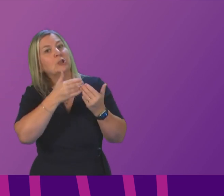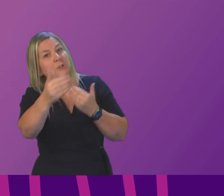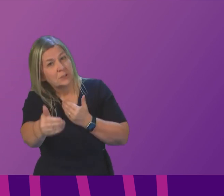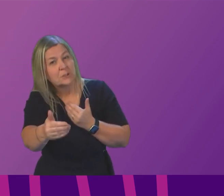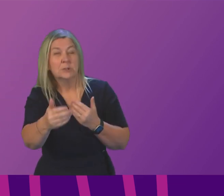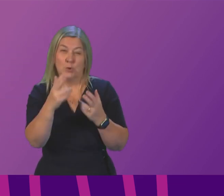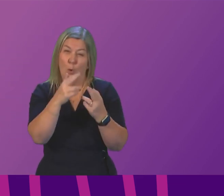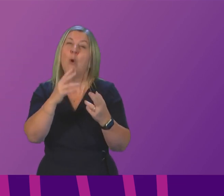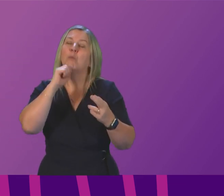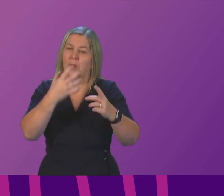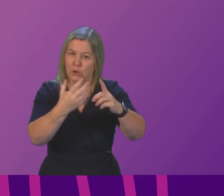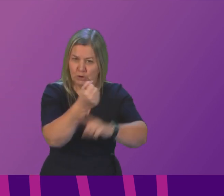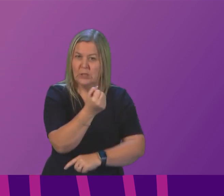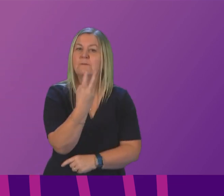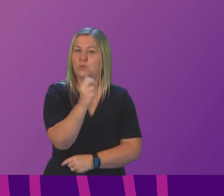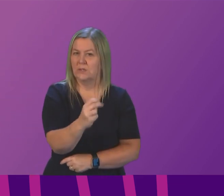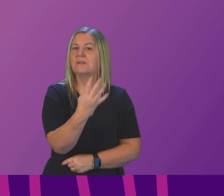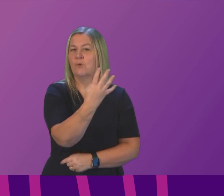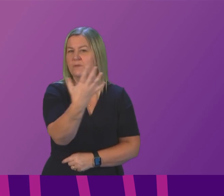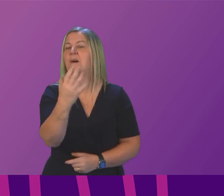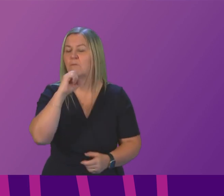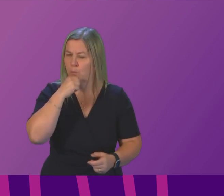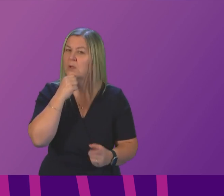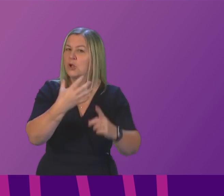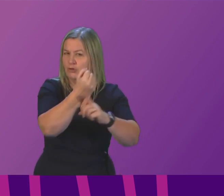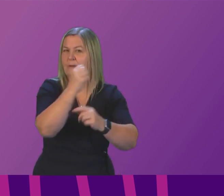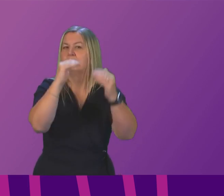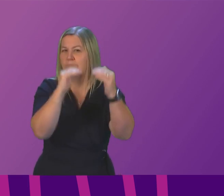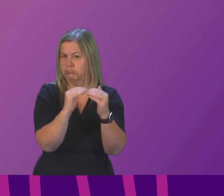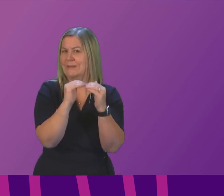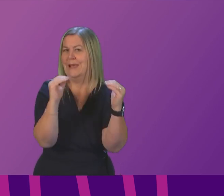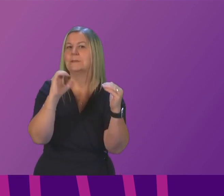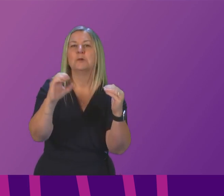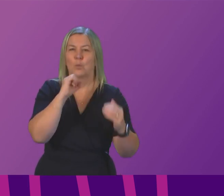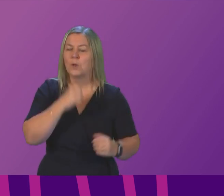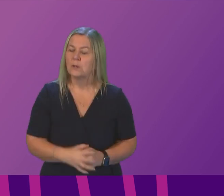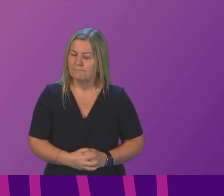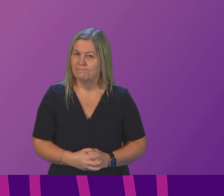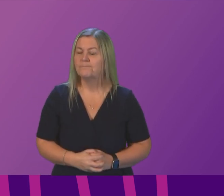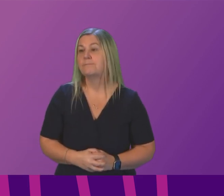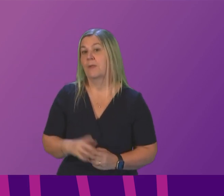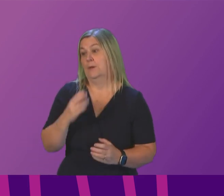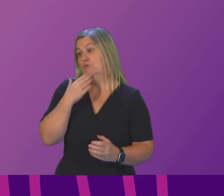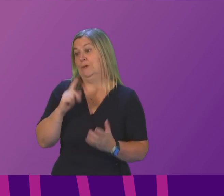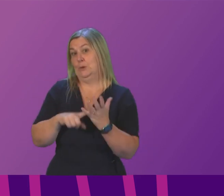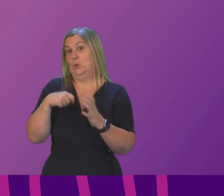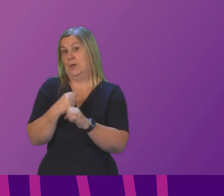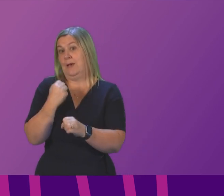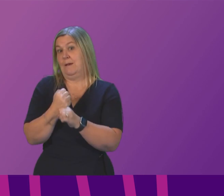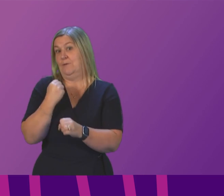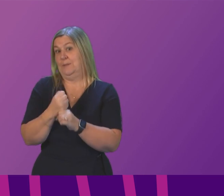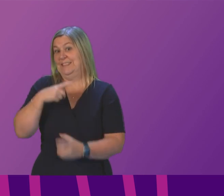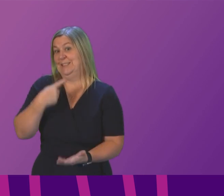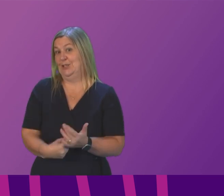2045 and our priority obviously is to deliver on those policies of course the recent UK government decision not to support the Scottish